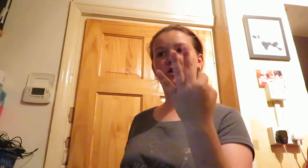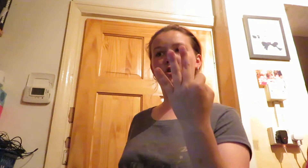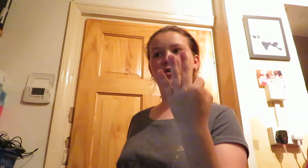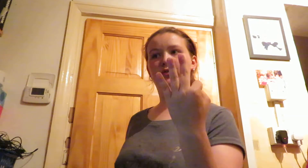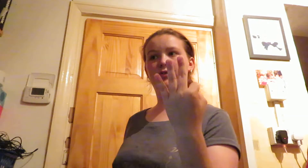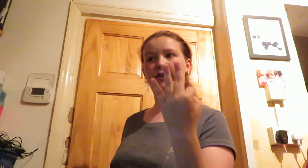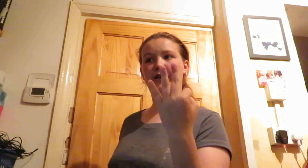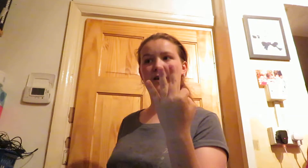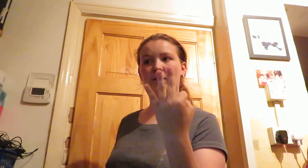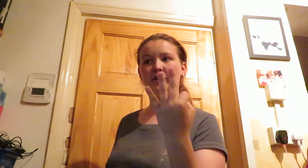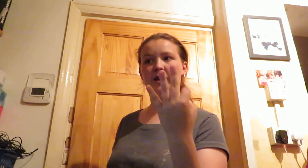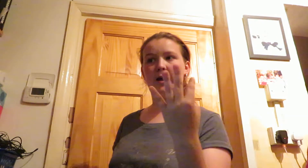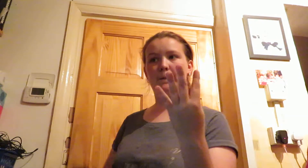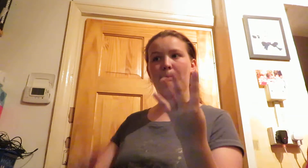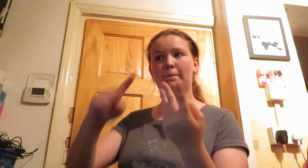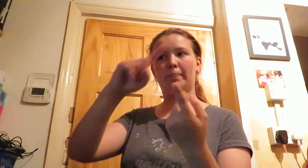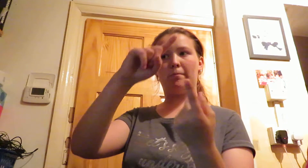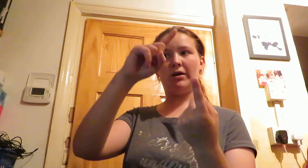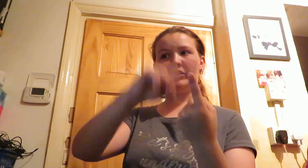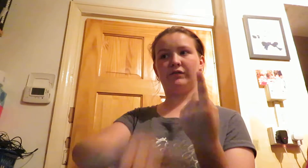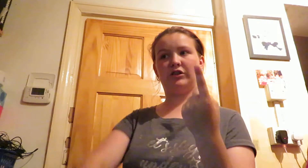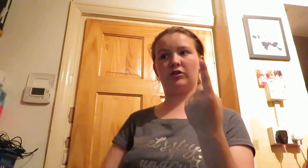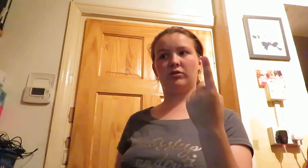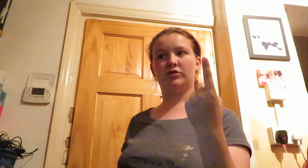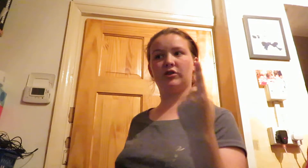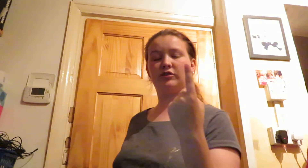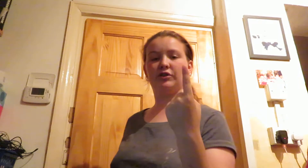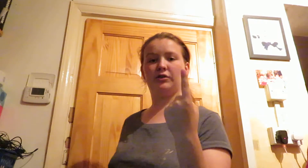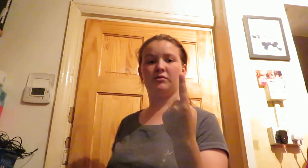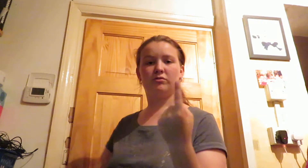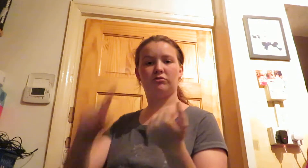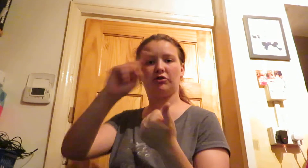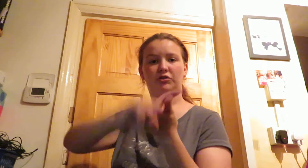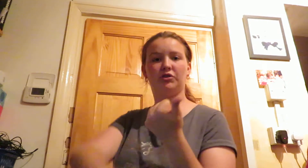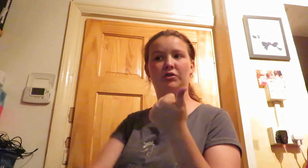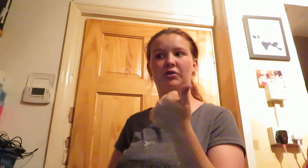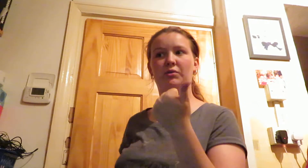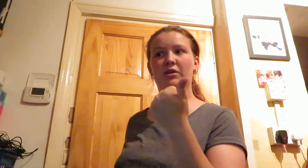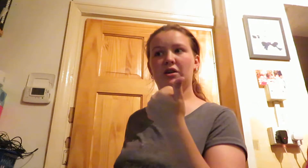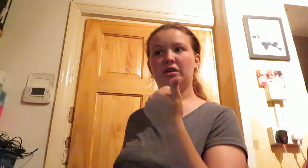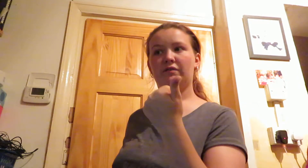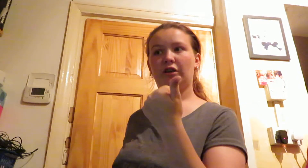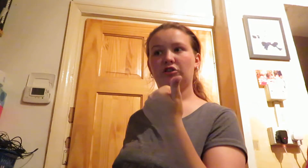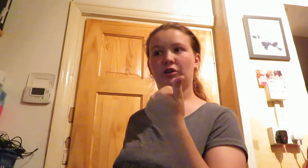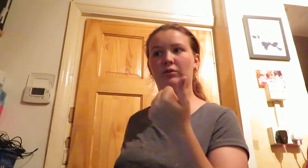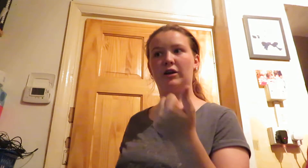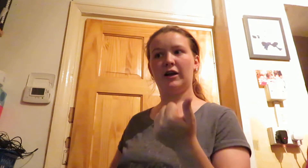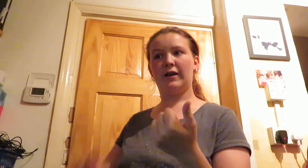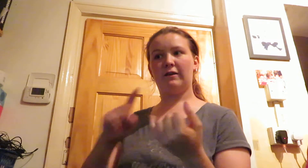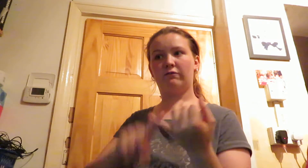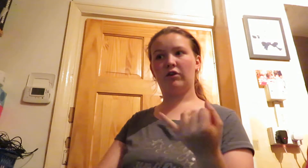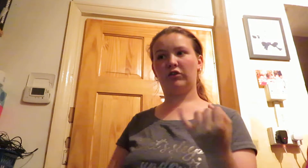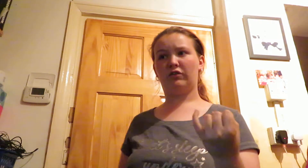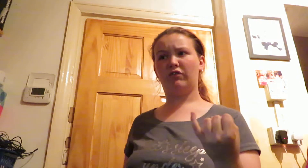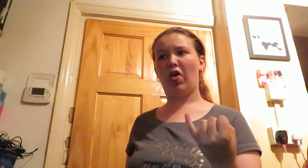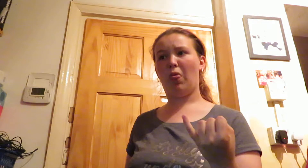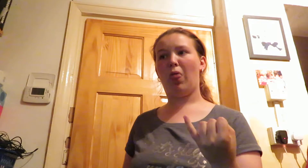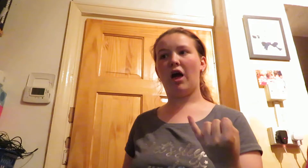three gamers my tv show doctor who that's a two fan show well blah blah blah